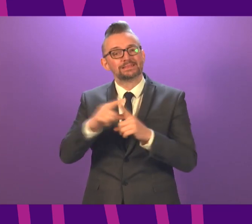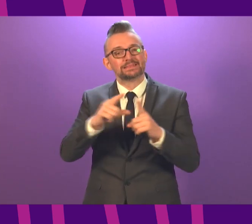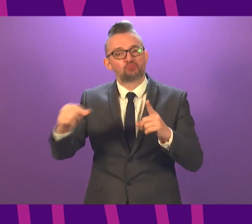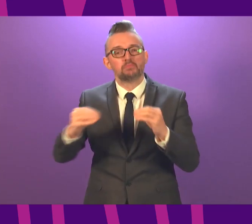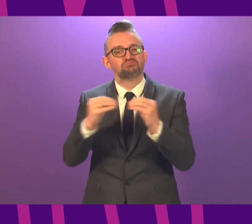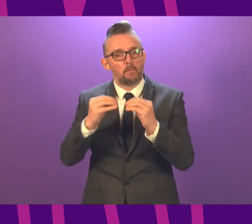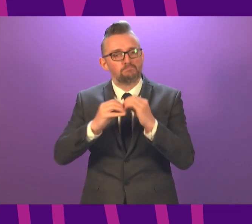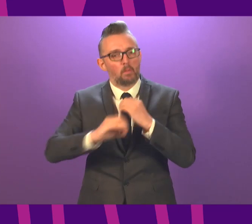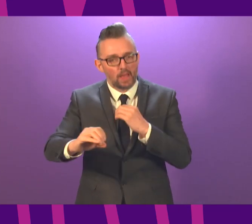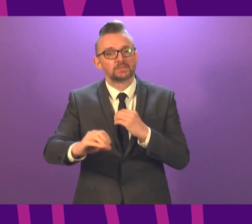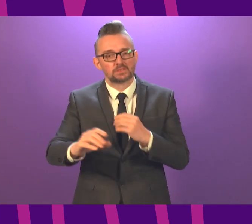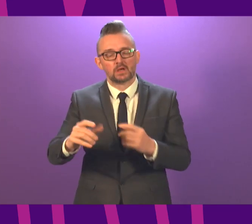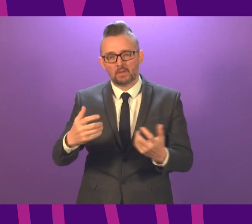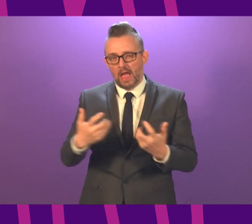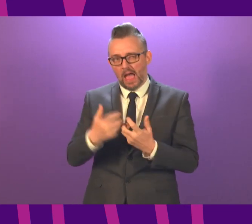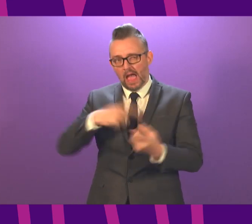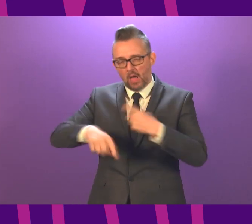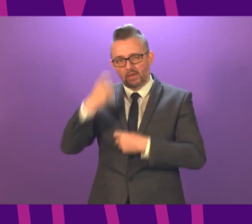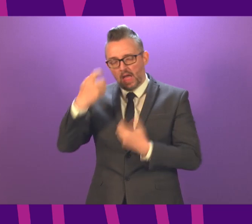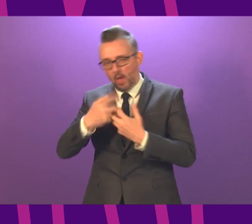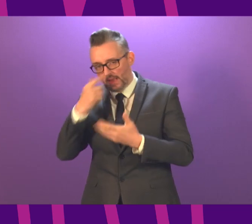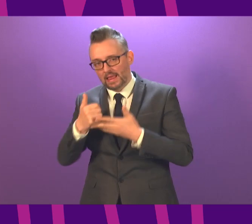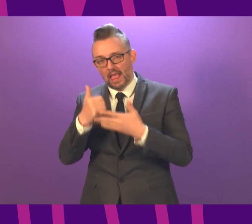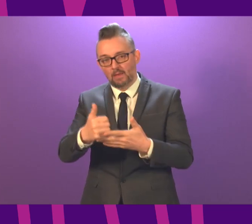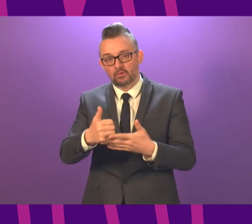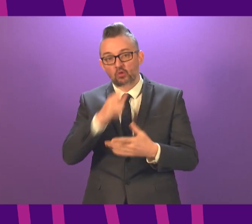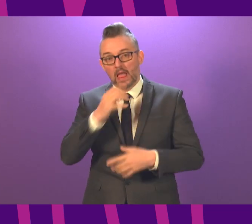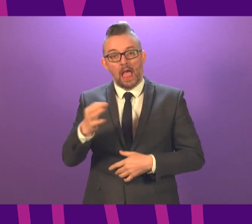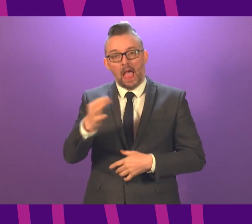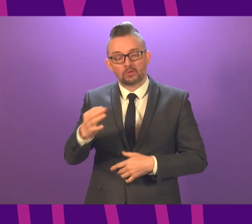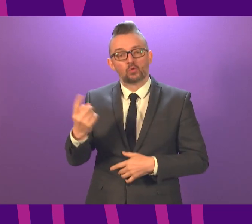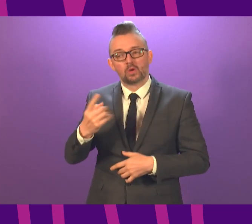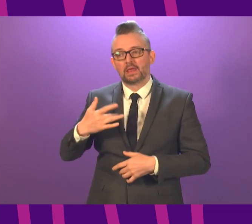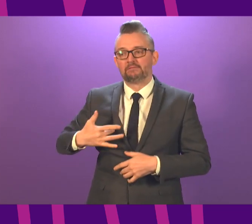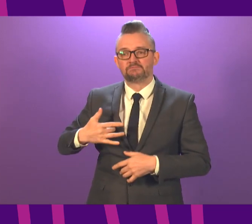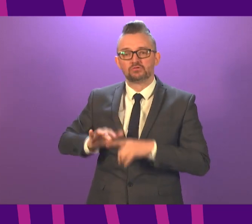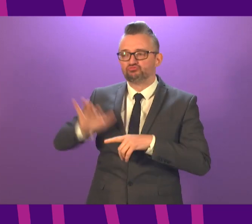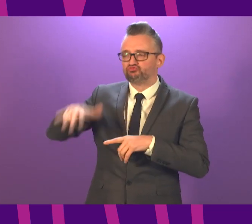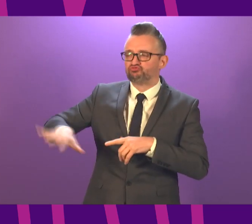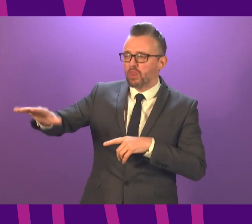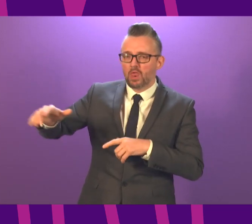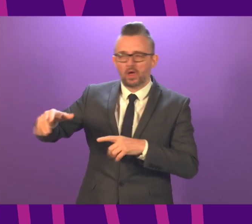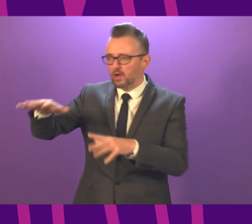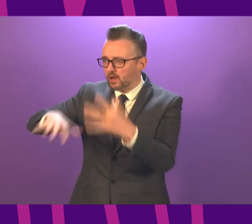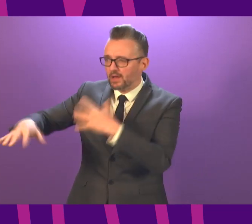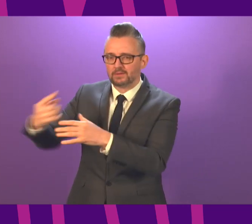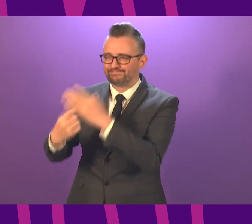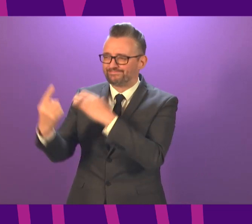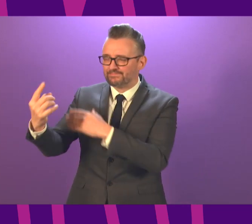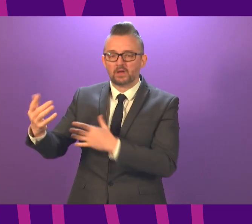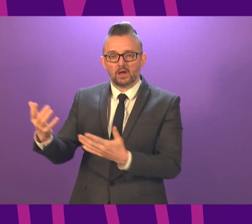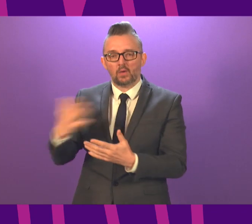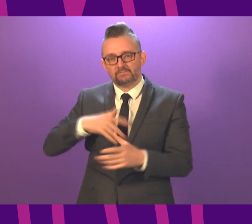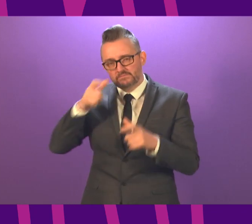And we will discuss what more we can do to assist with not just island but remote communities in that respect as well. In